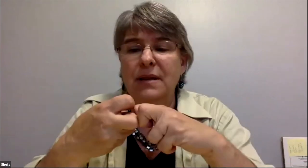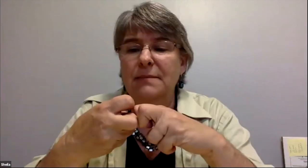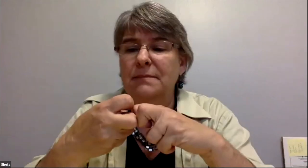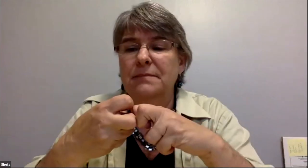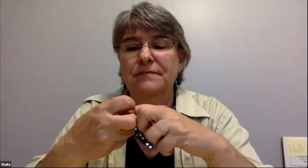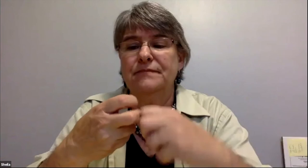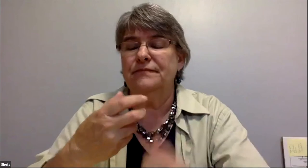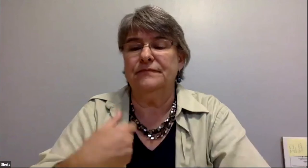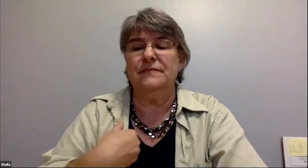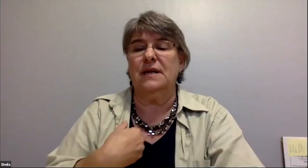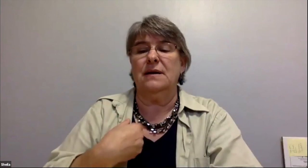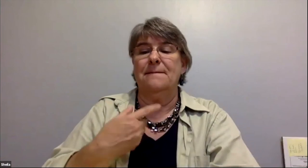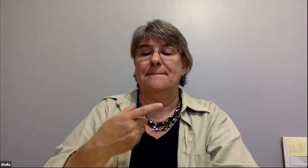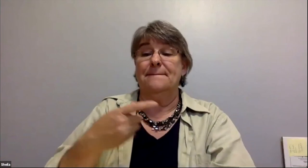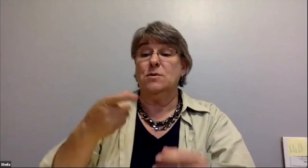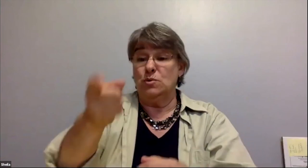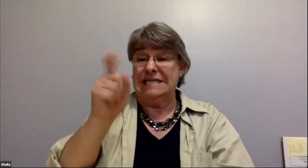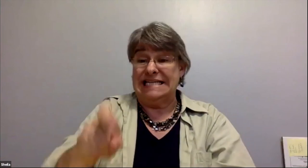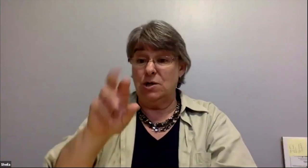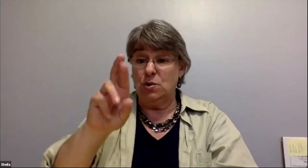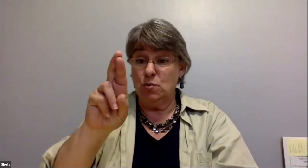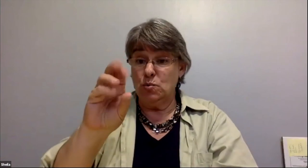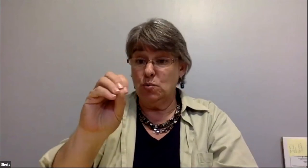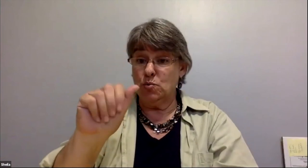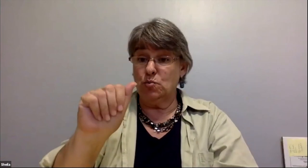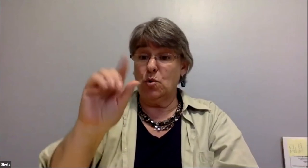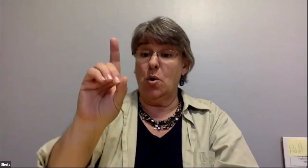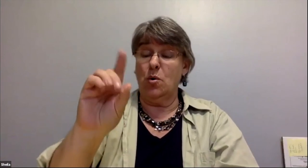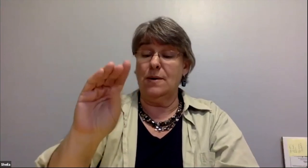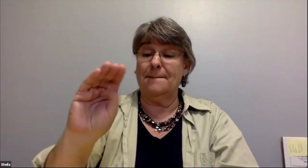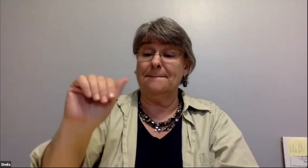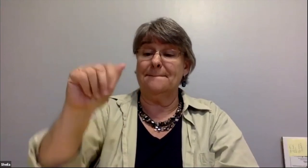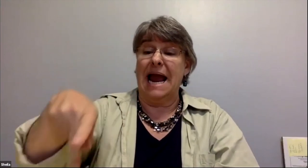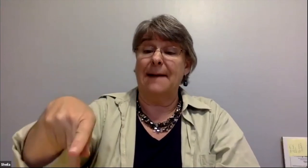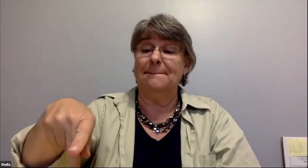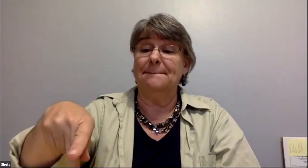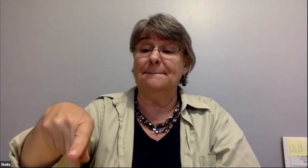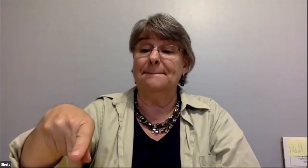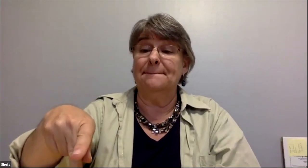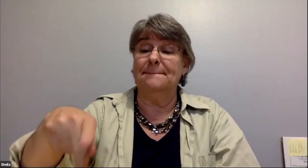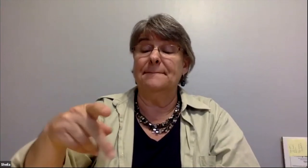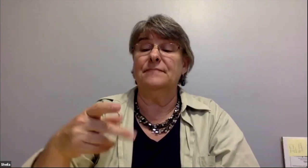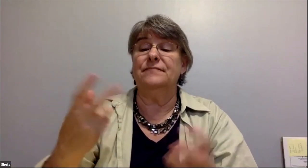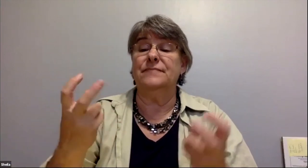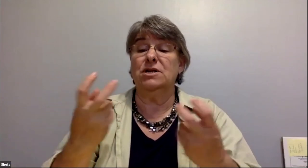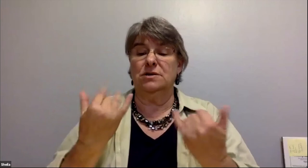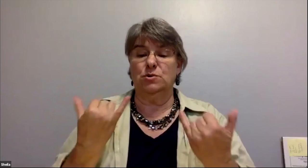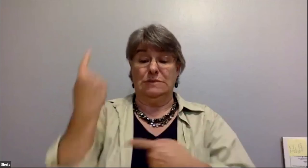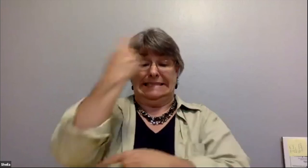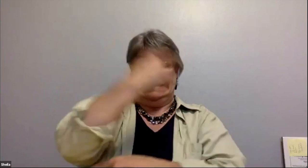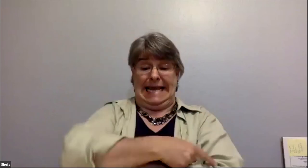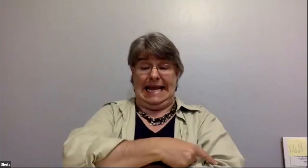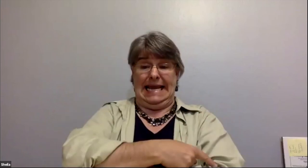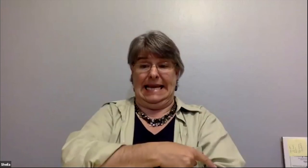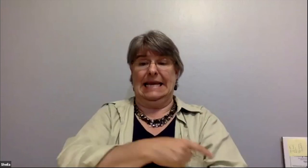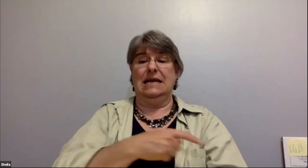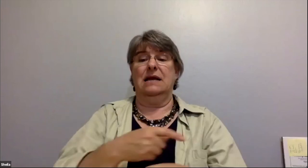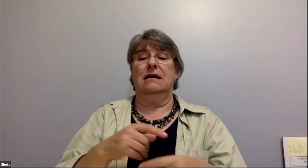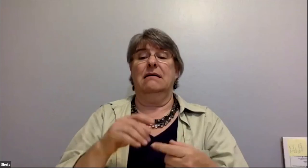you need a roadmap uh it's going to take us from today you know down to